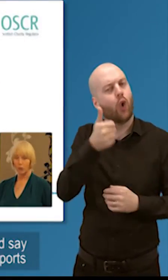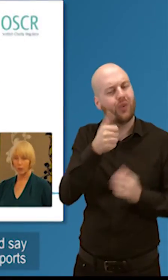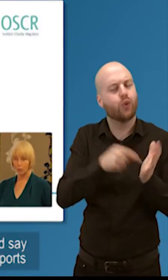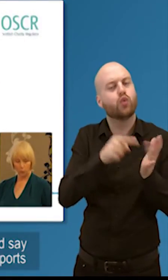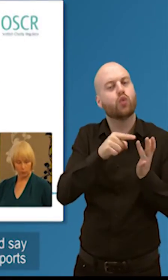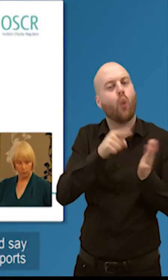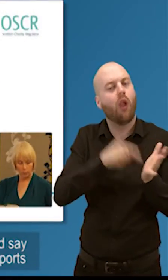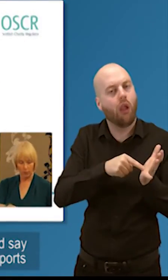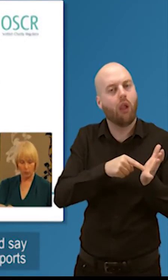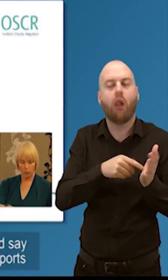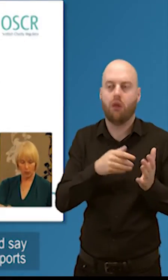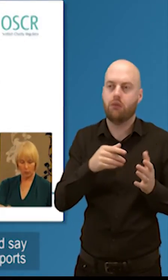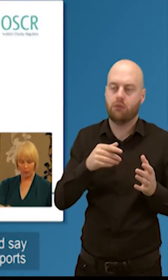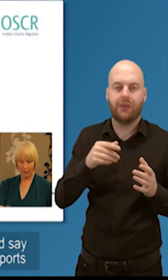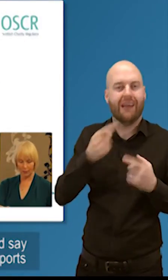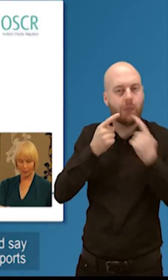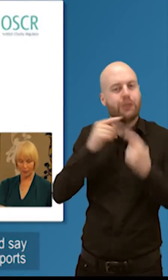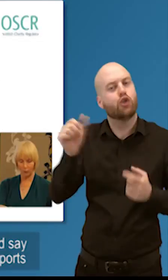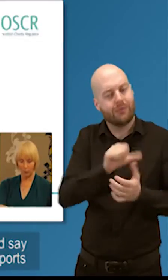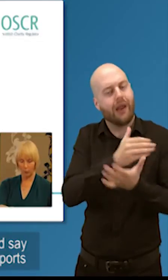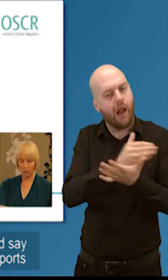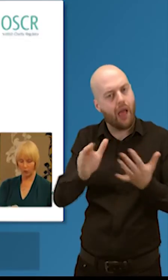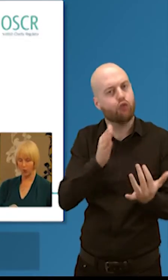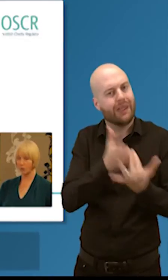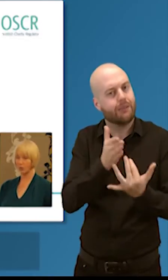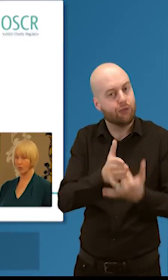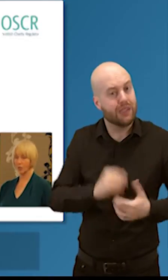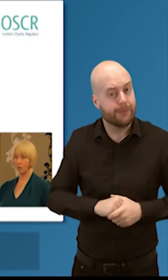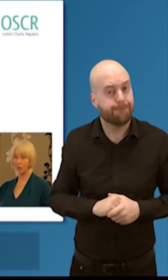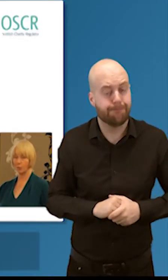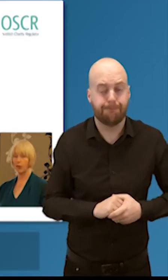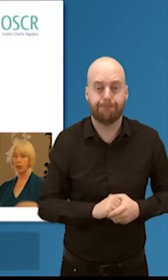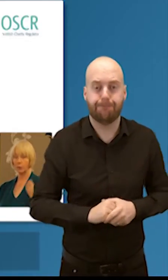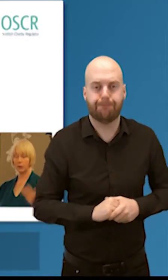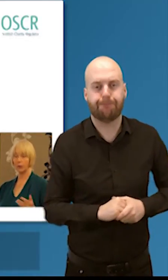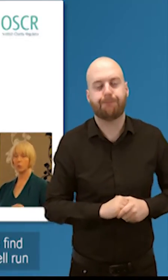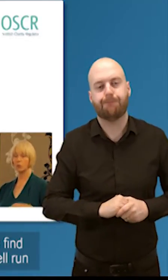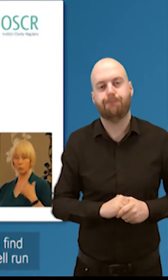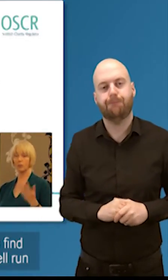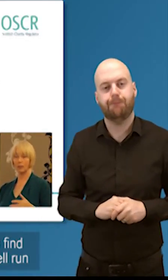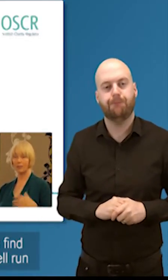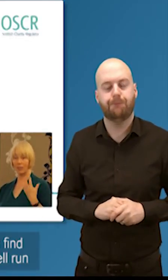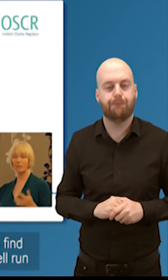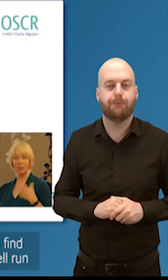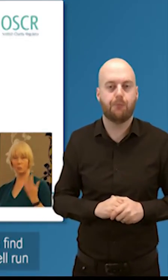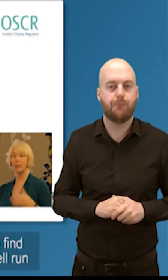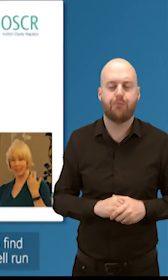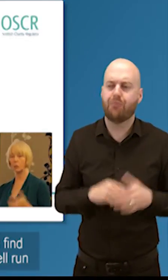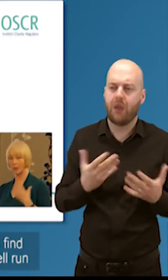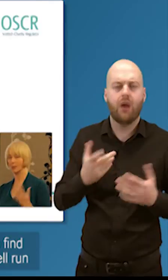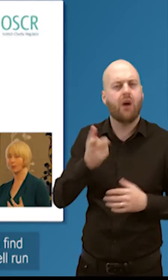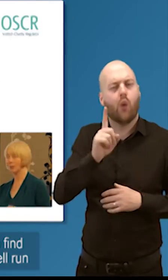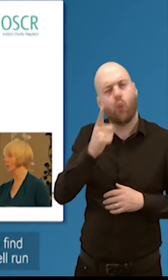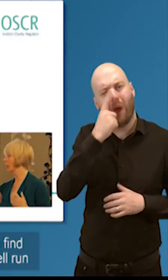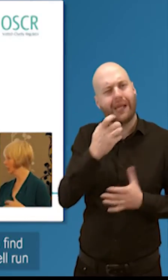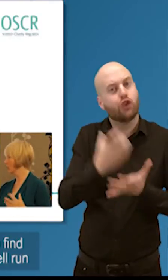we would say this wouldn't we but it is really helpful to get your reports and returns to us on time if people can go to them where and and find them when